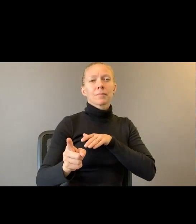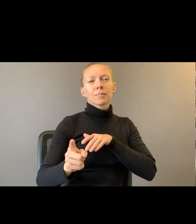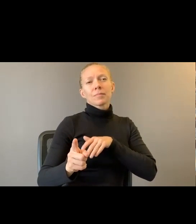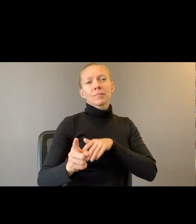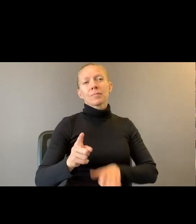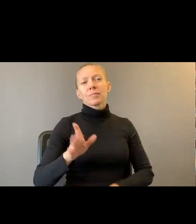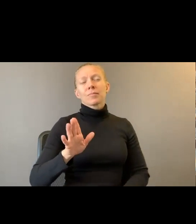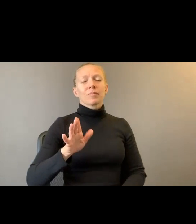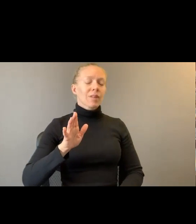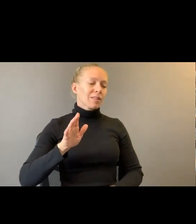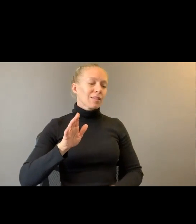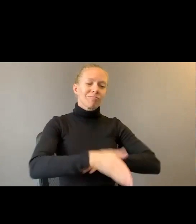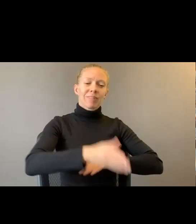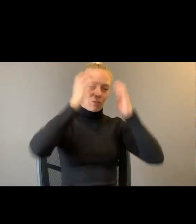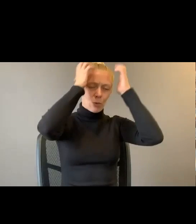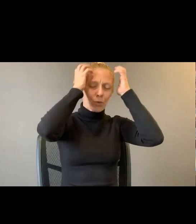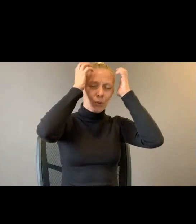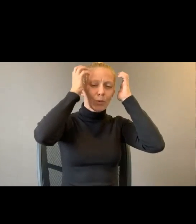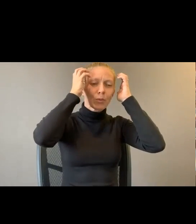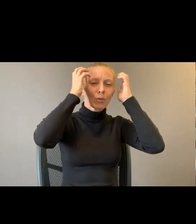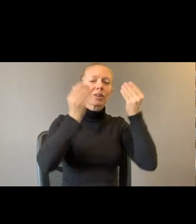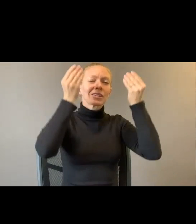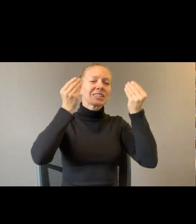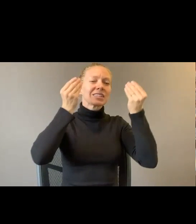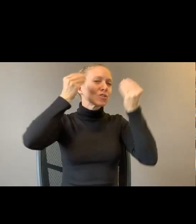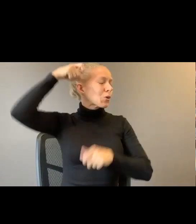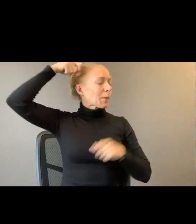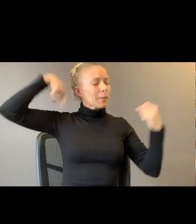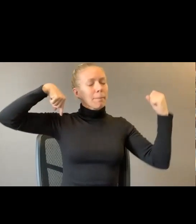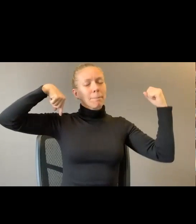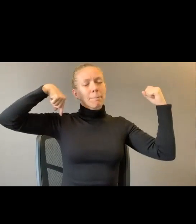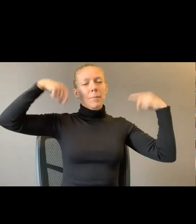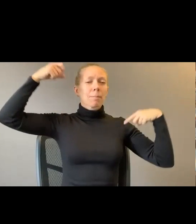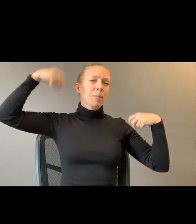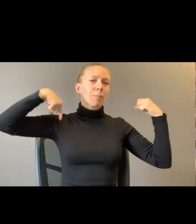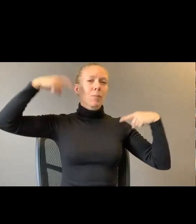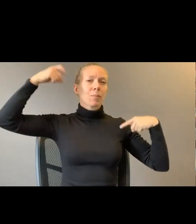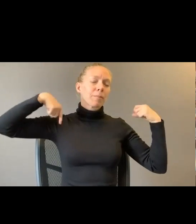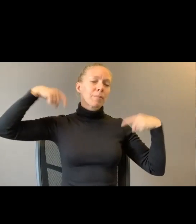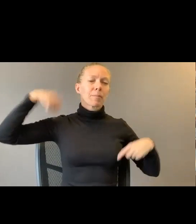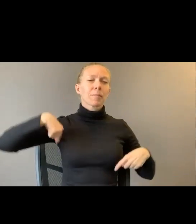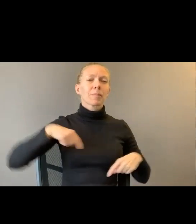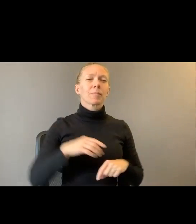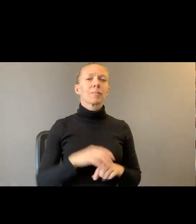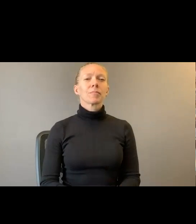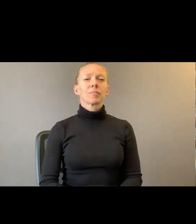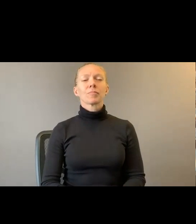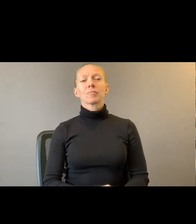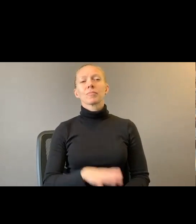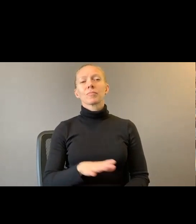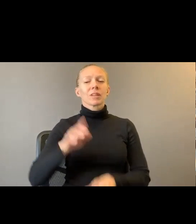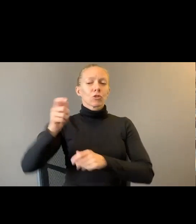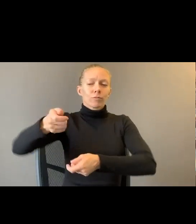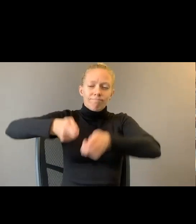washing. Drops of conditioner thick water plump. Tufts of crowded strands. She pulled the plaques tight.